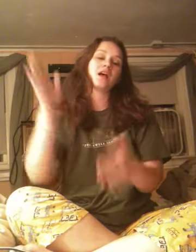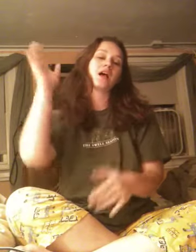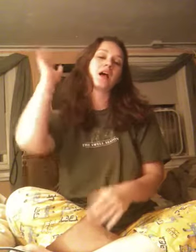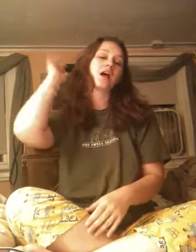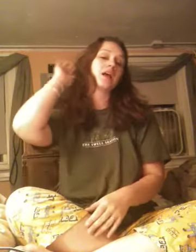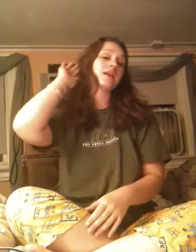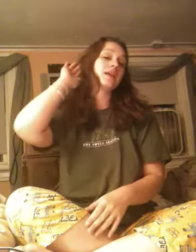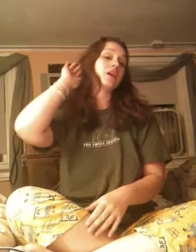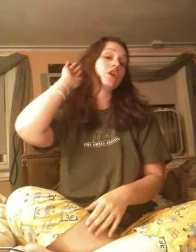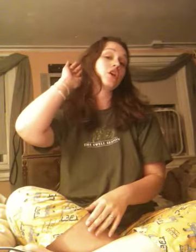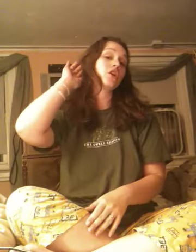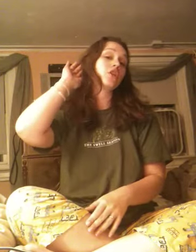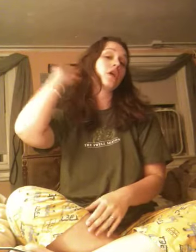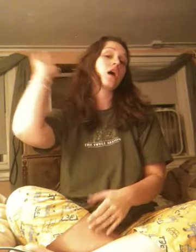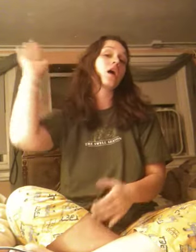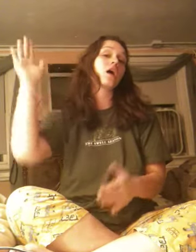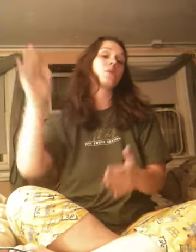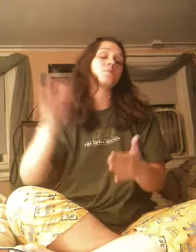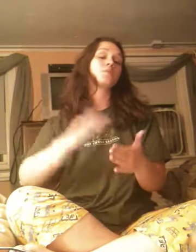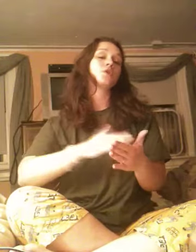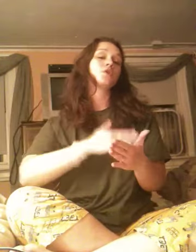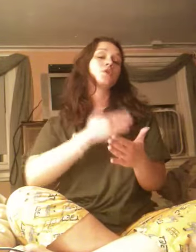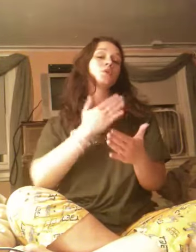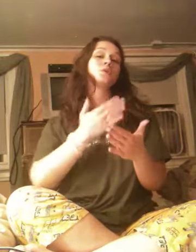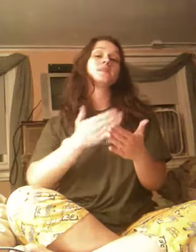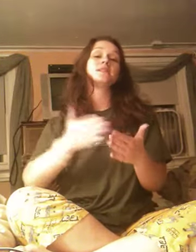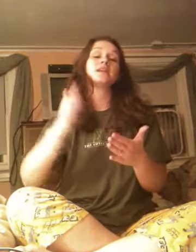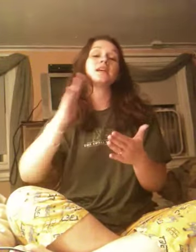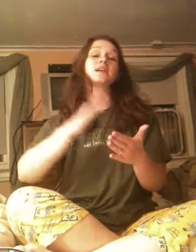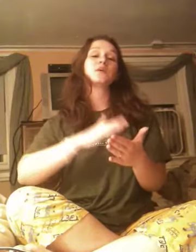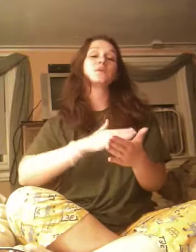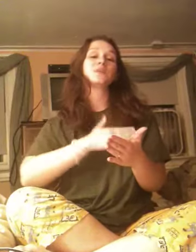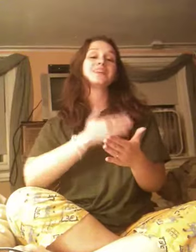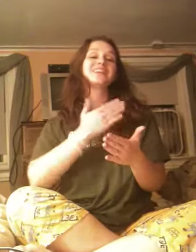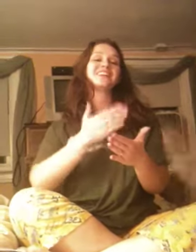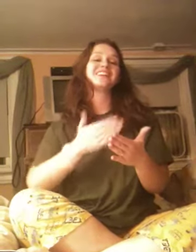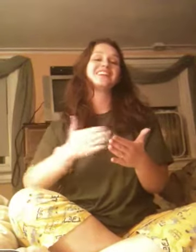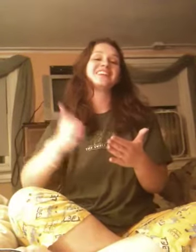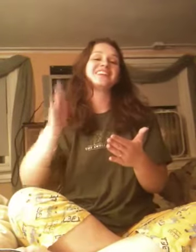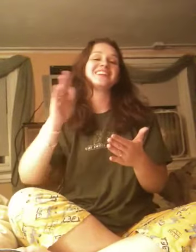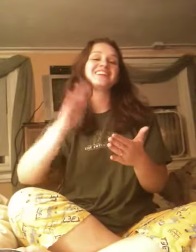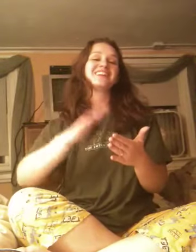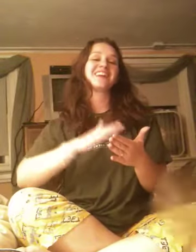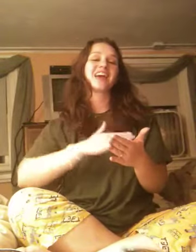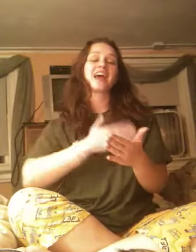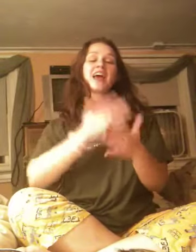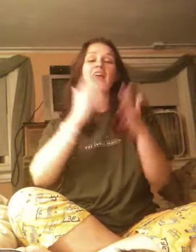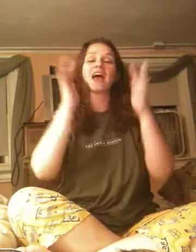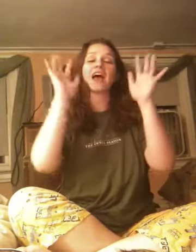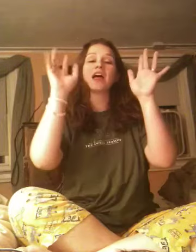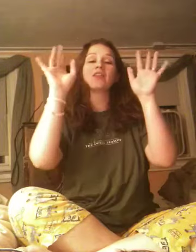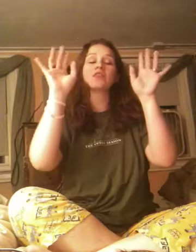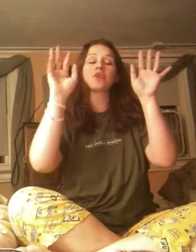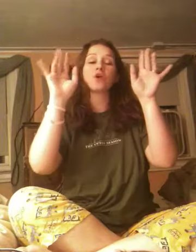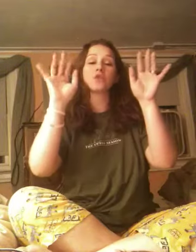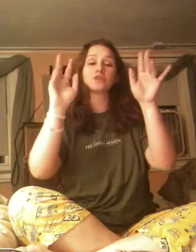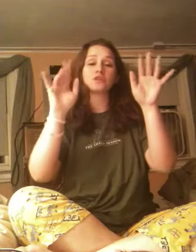I hear the music ring. And though the